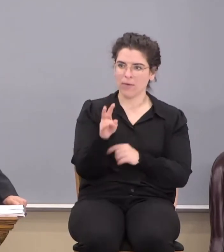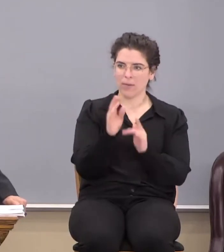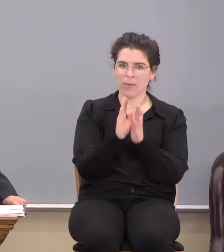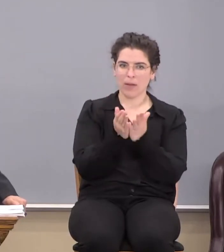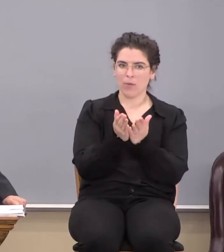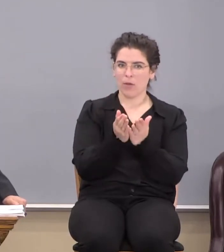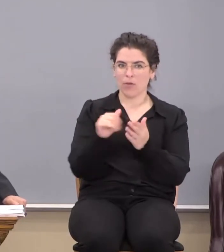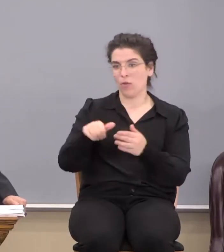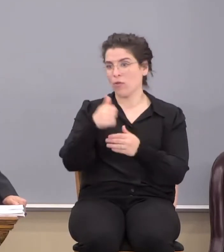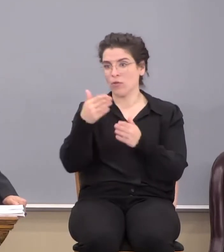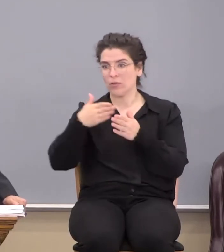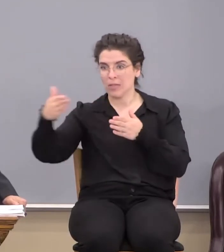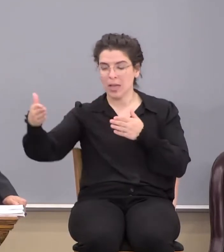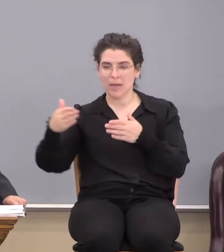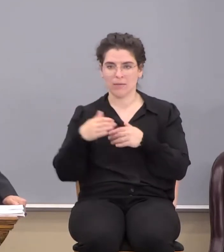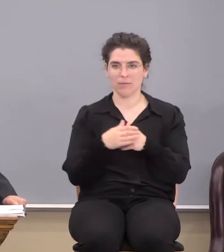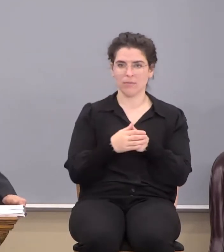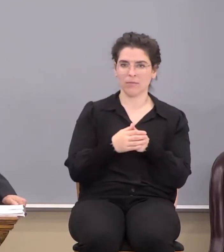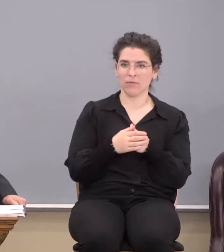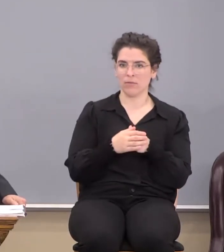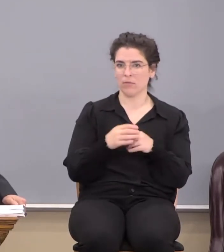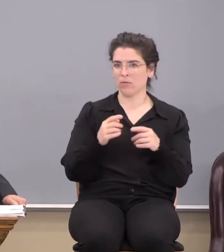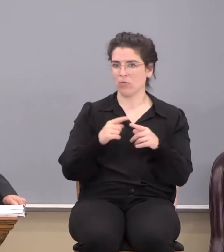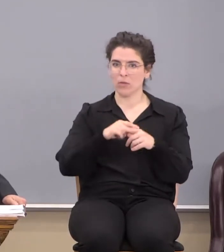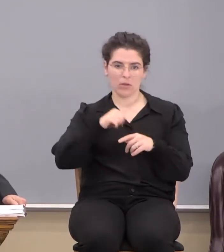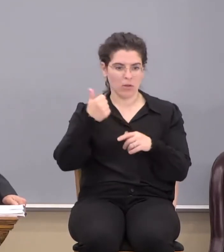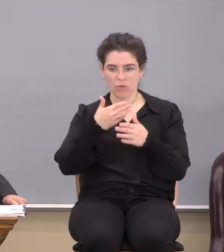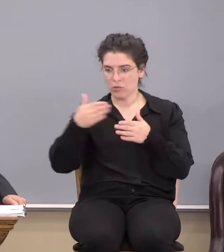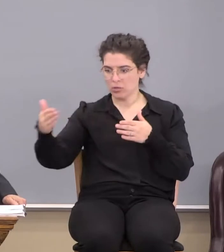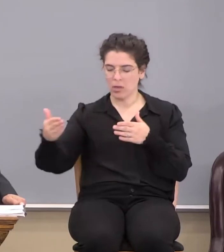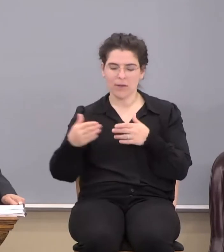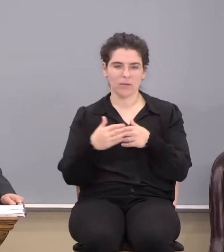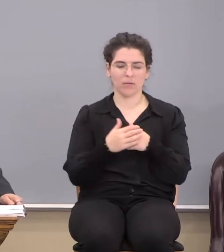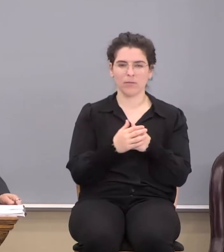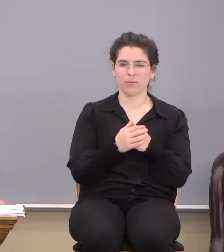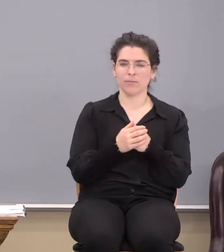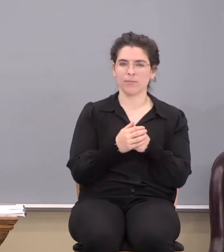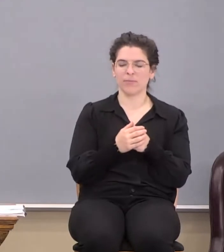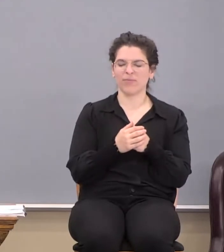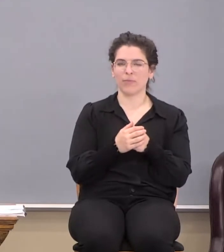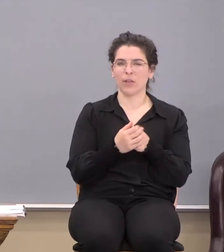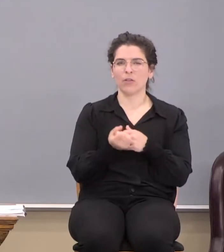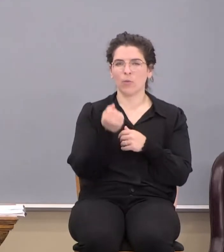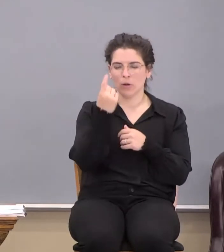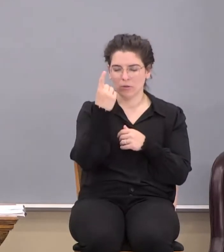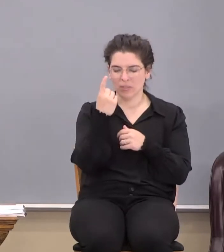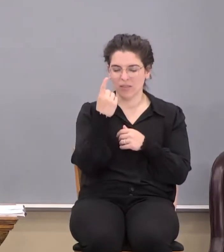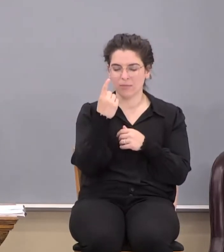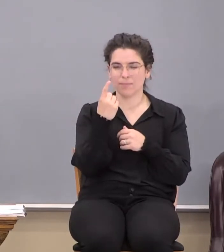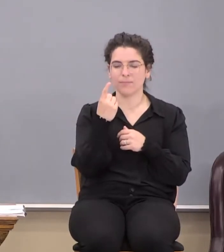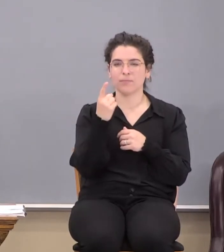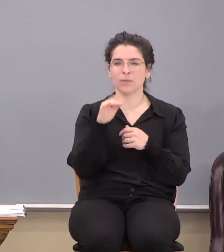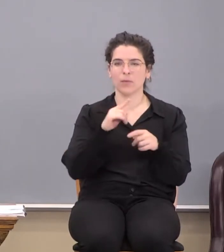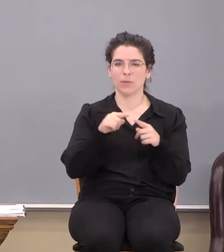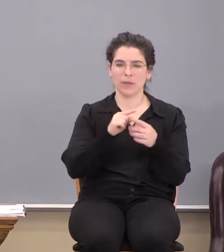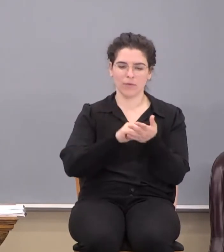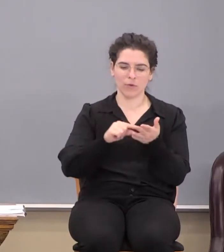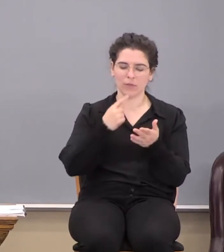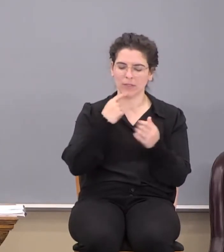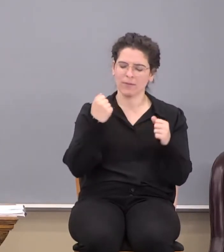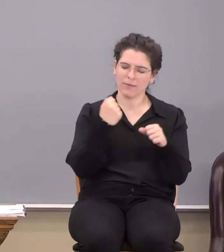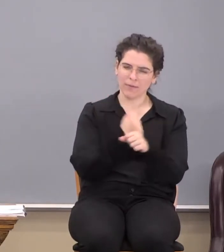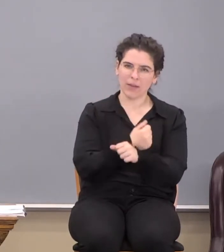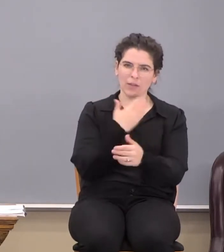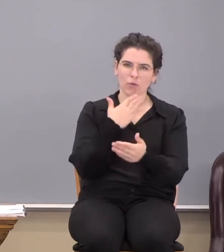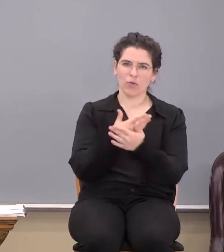they're on the other side of the argument. Okay? Totally on the other side of the argument. All right? So understand that when that verse says, fight the good